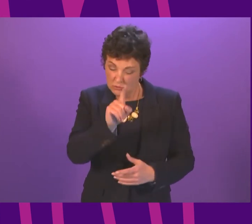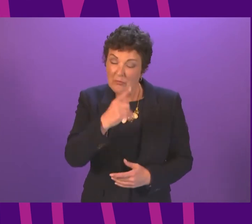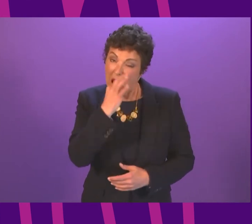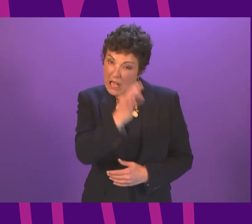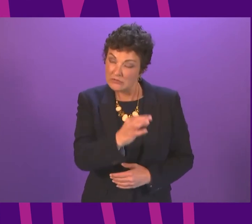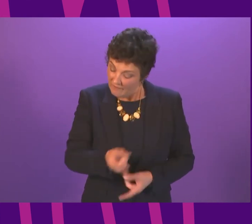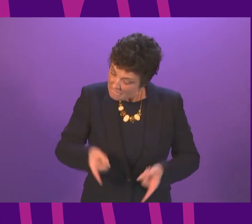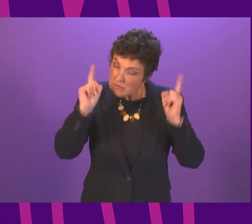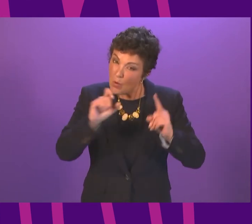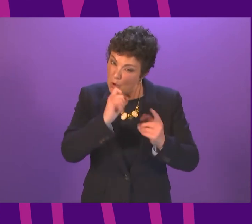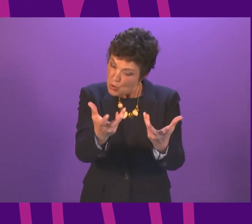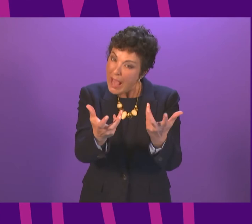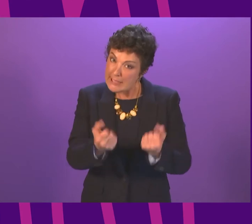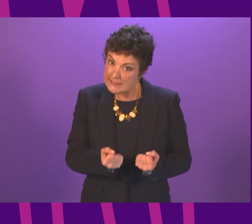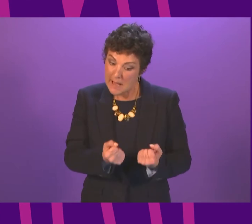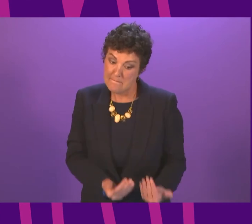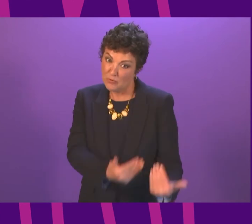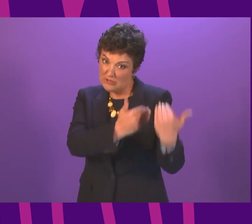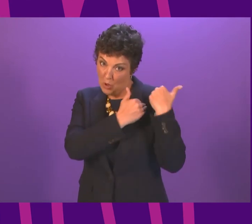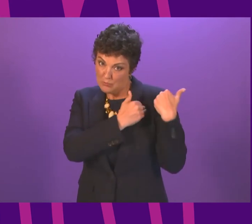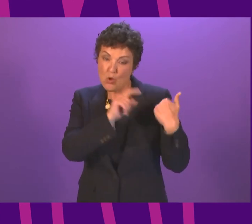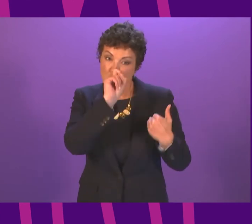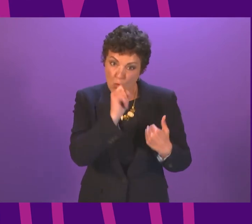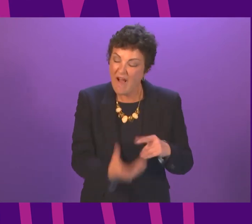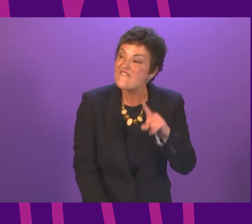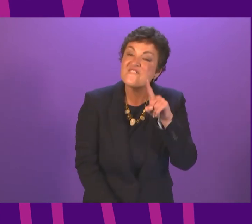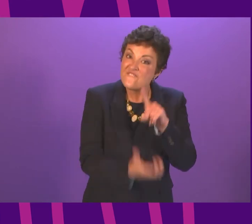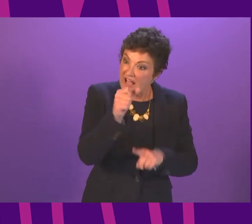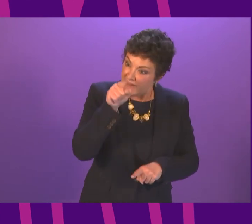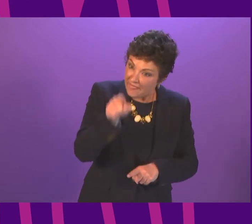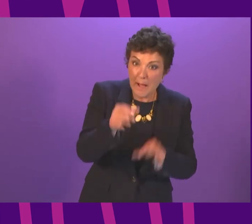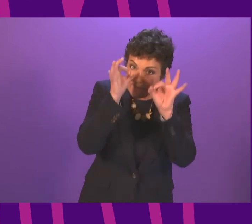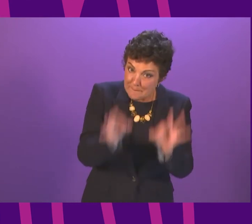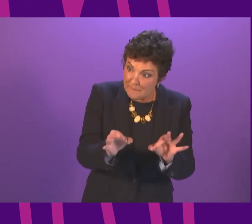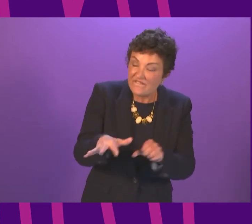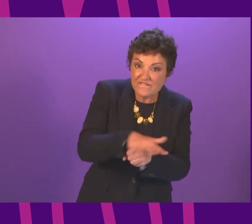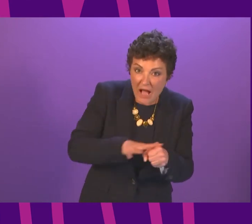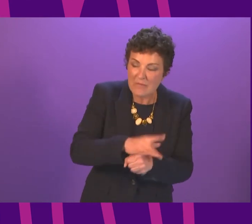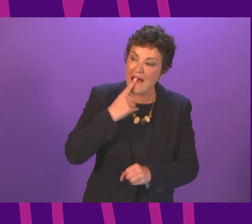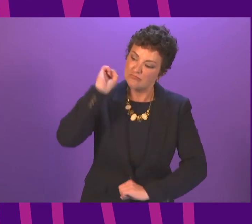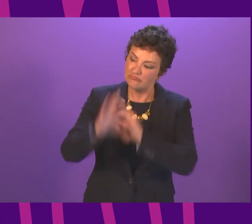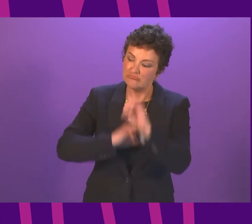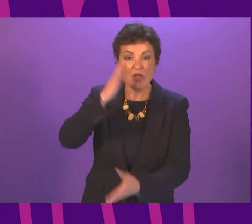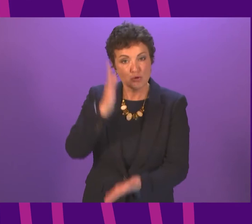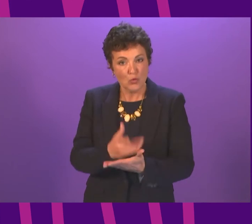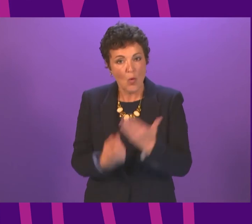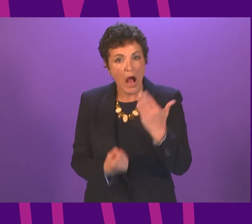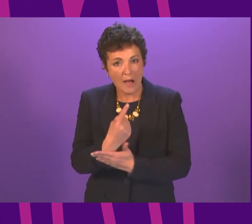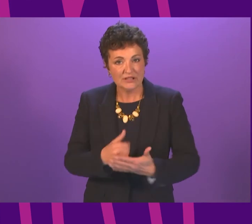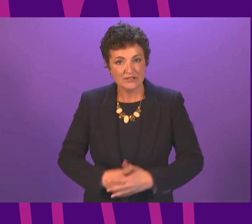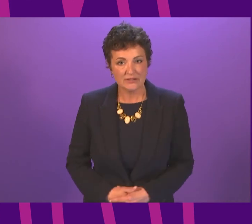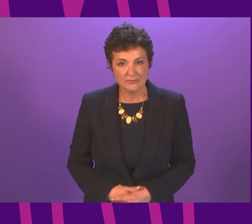responsibility that this family will be found and told the truth about what happened to their child? The First Minister.